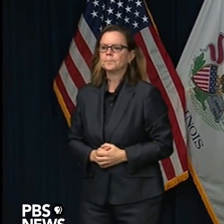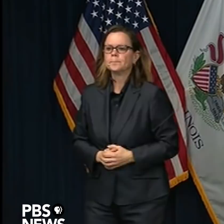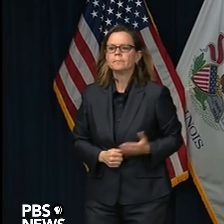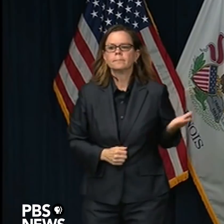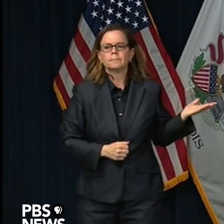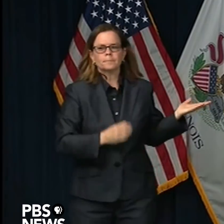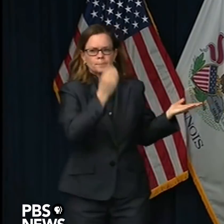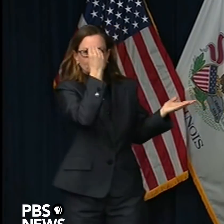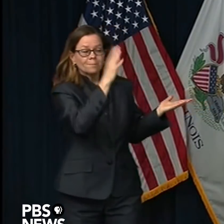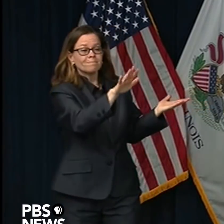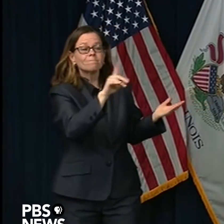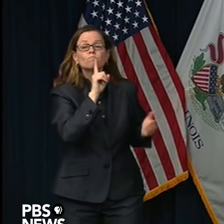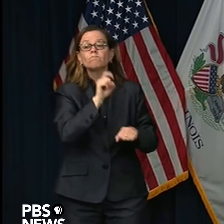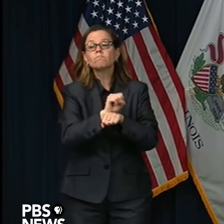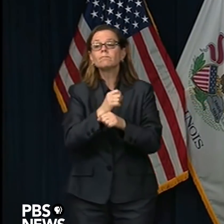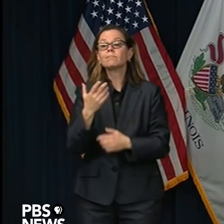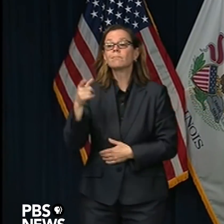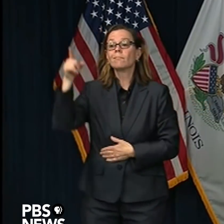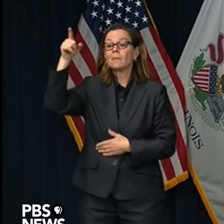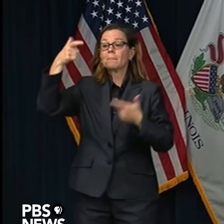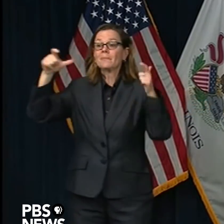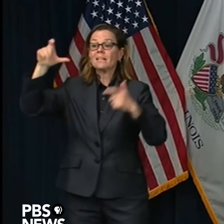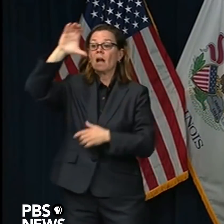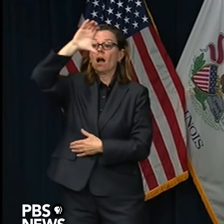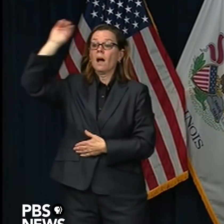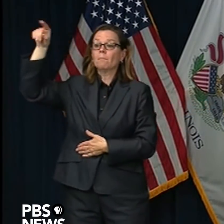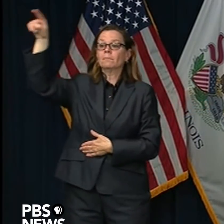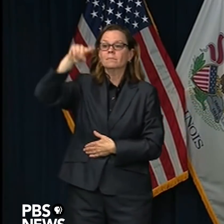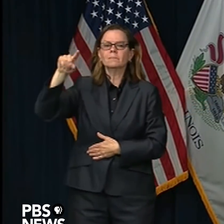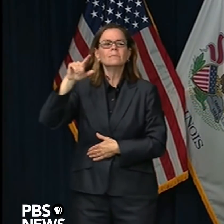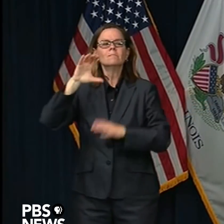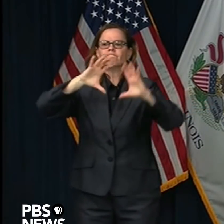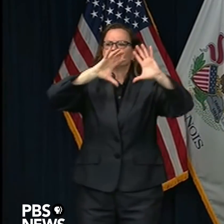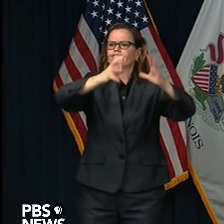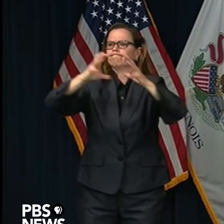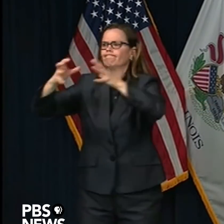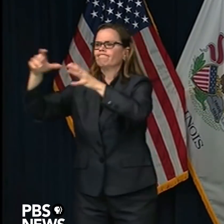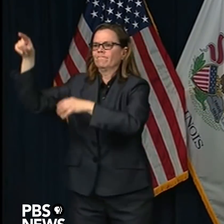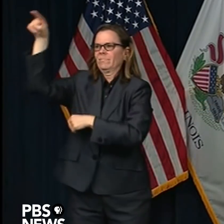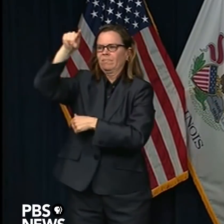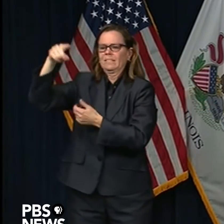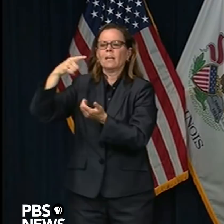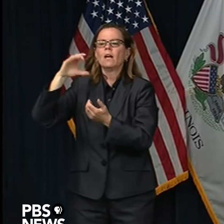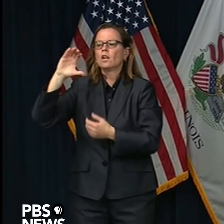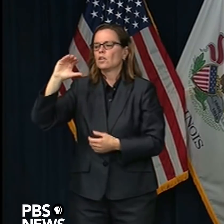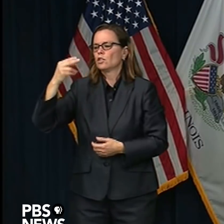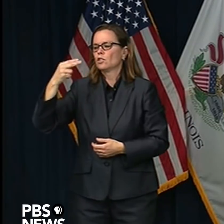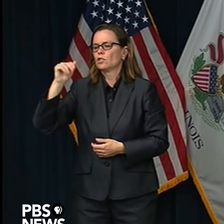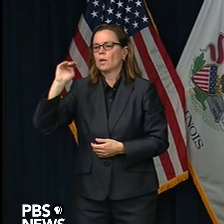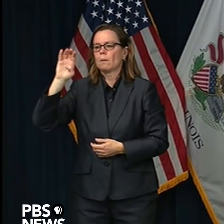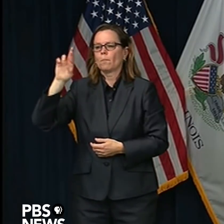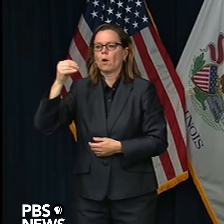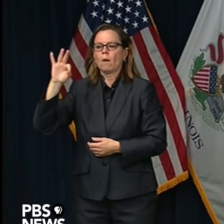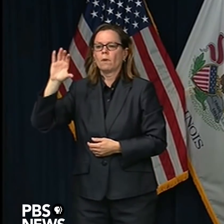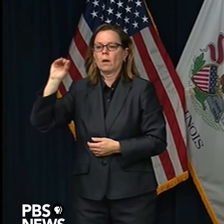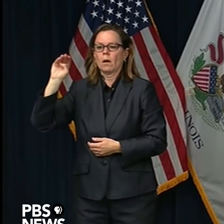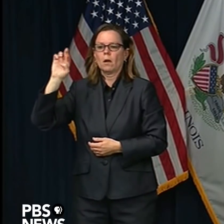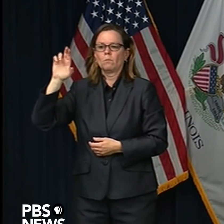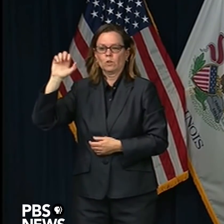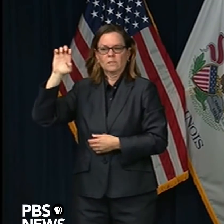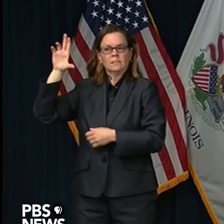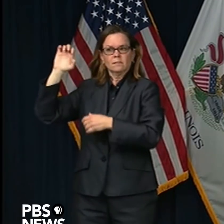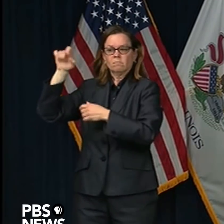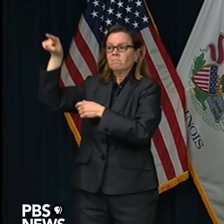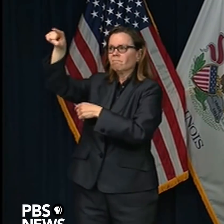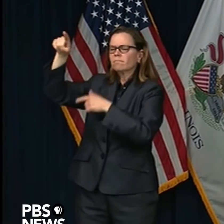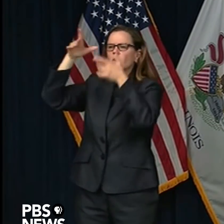brought this up. The truth is that I think the current conditions actually indicate to you more than ever